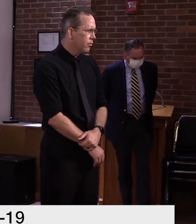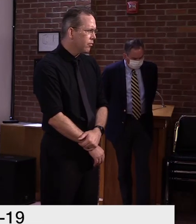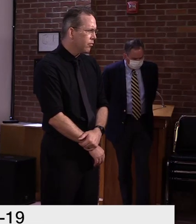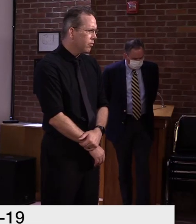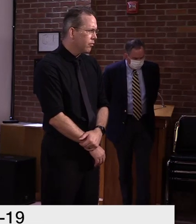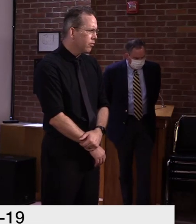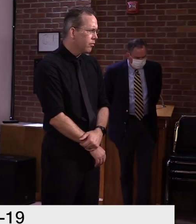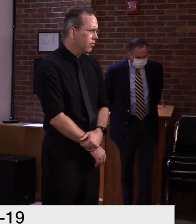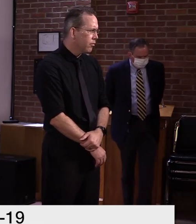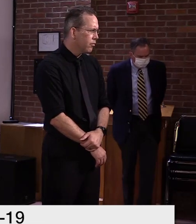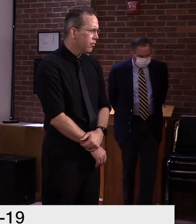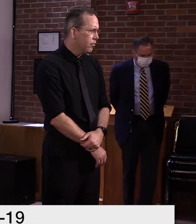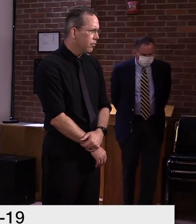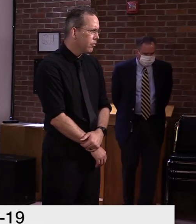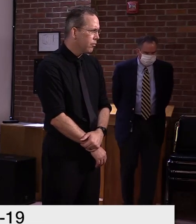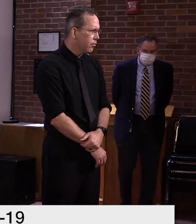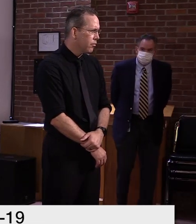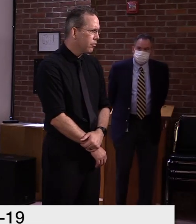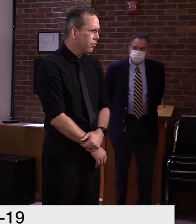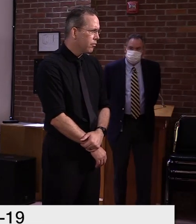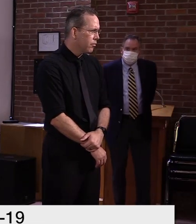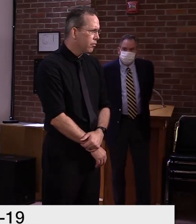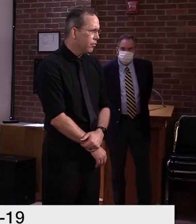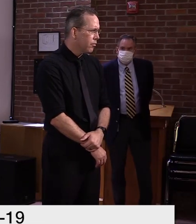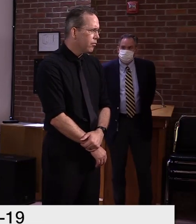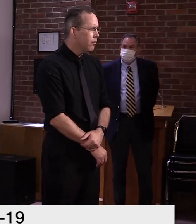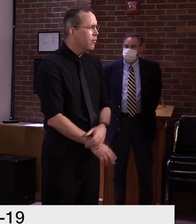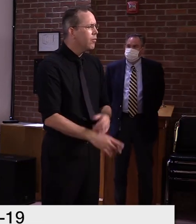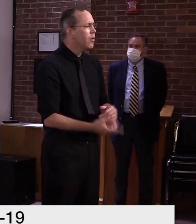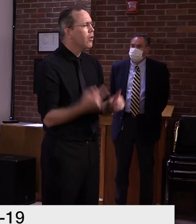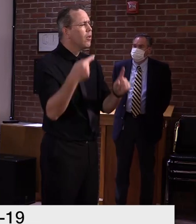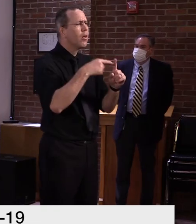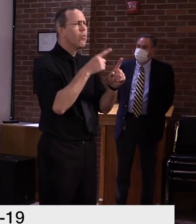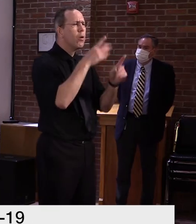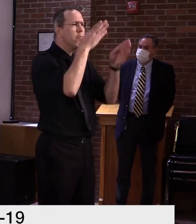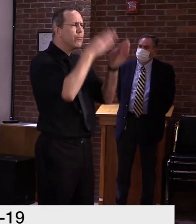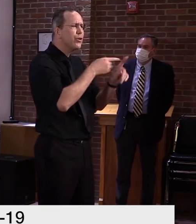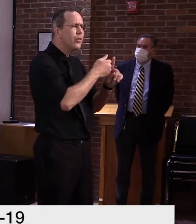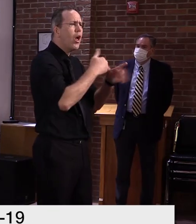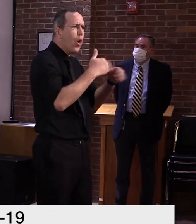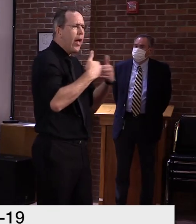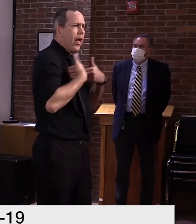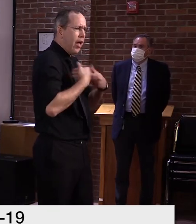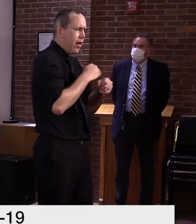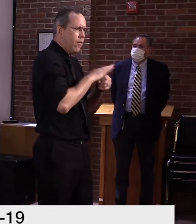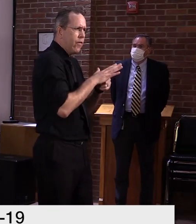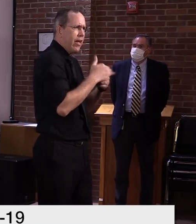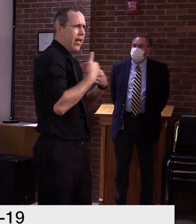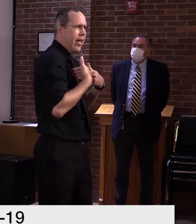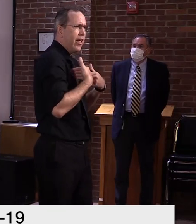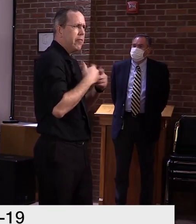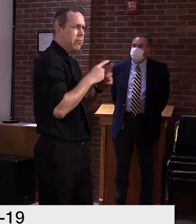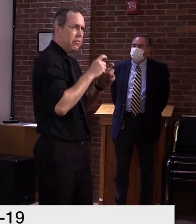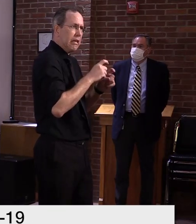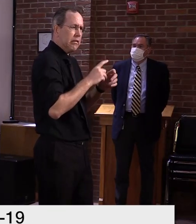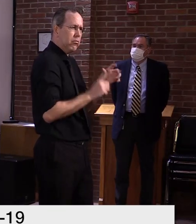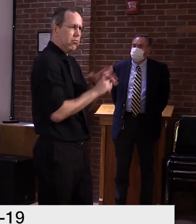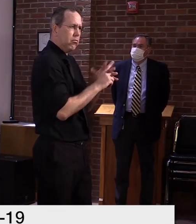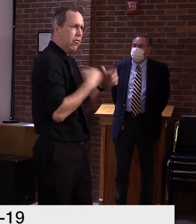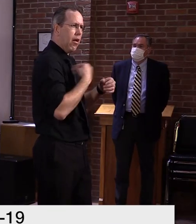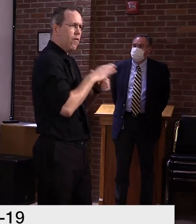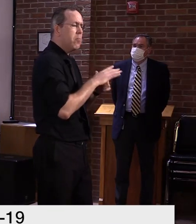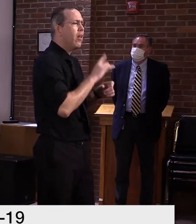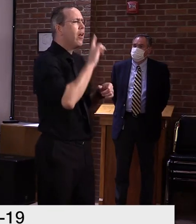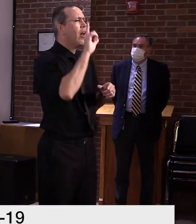then you go back and read the number? I, I can, uh, I'll let Dr. Levine answer, uh, specifically and correct me if I'm wrong, but when I